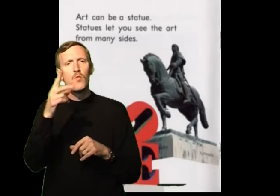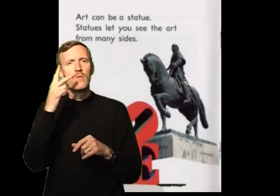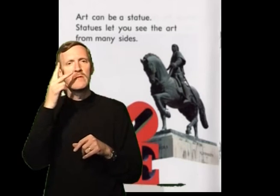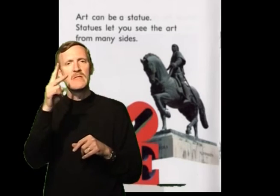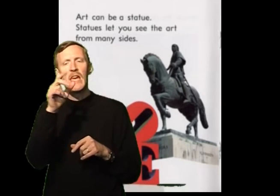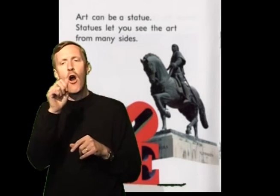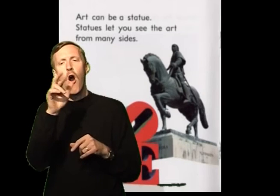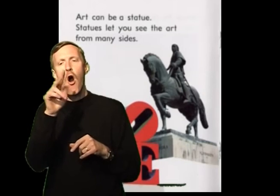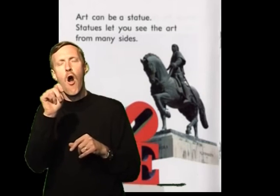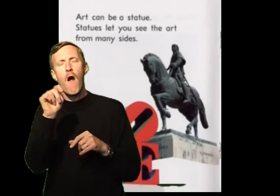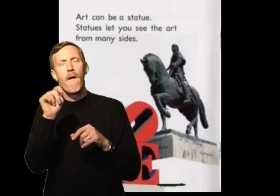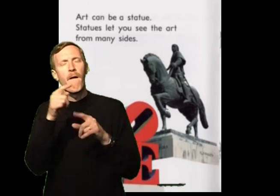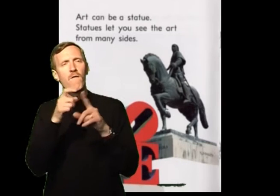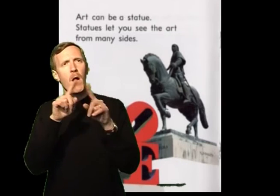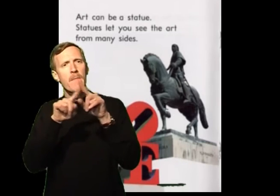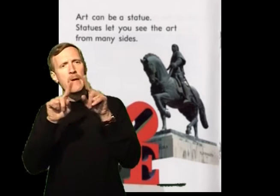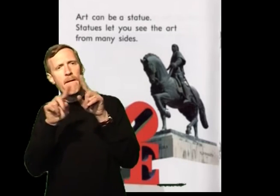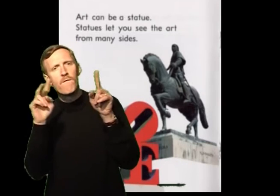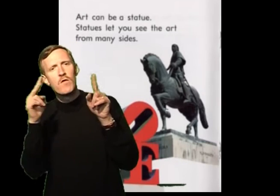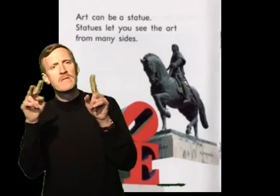Statues let you see the art from many sides.